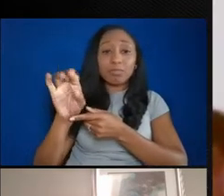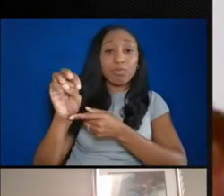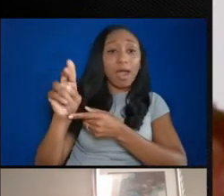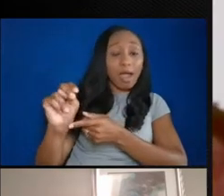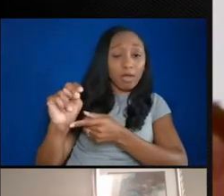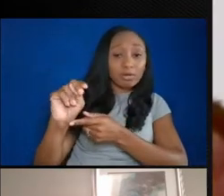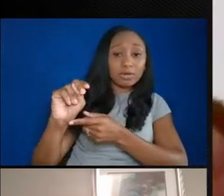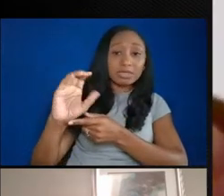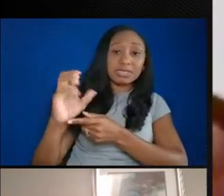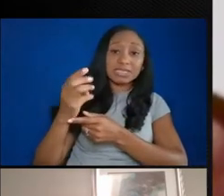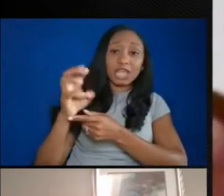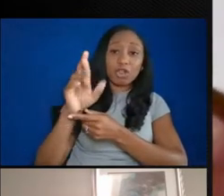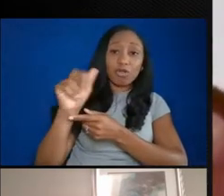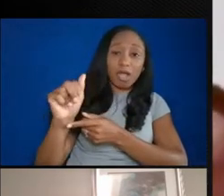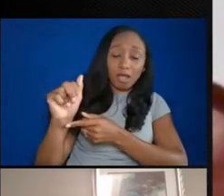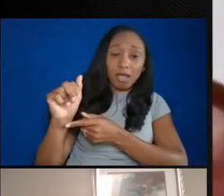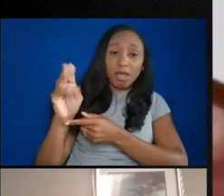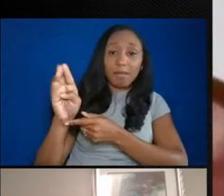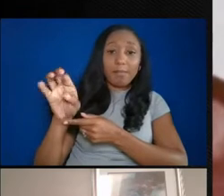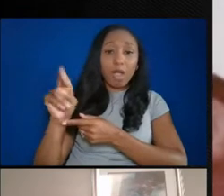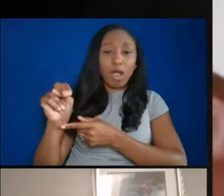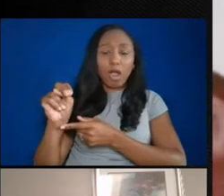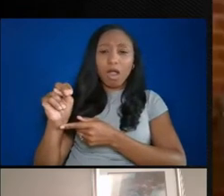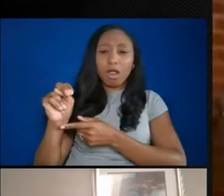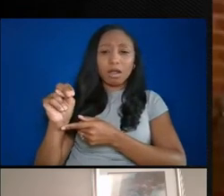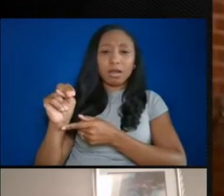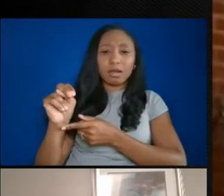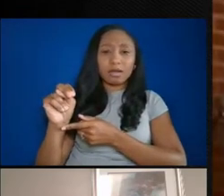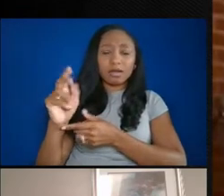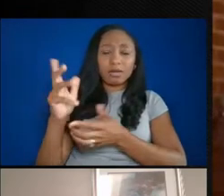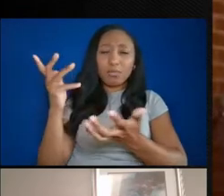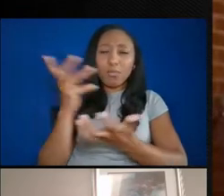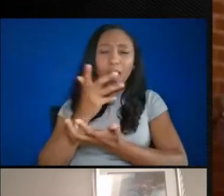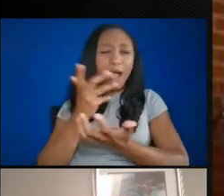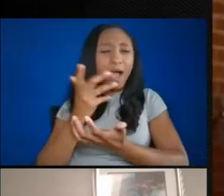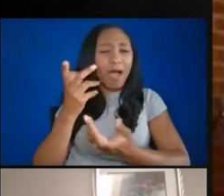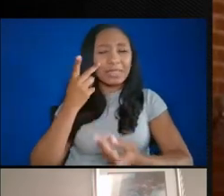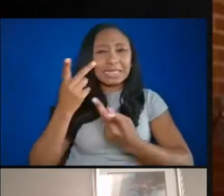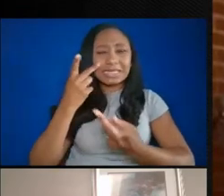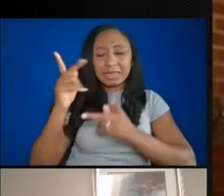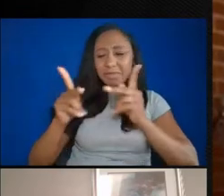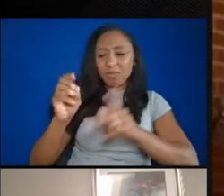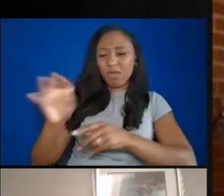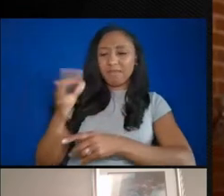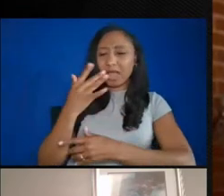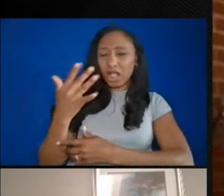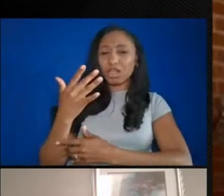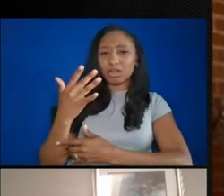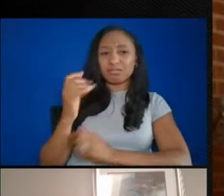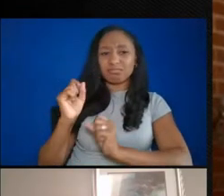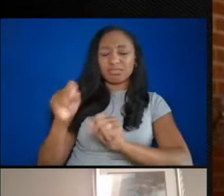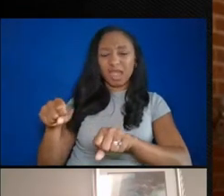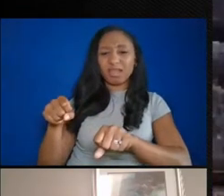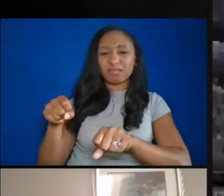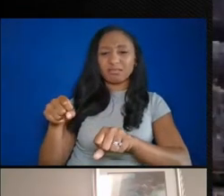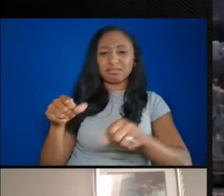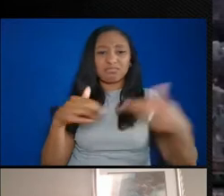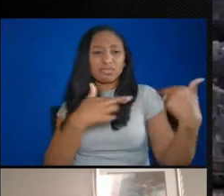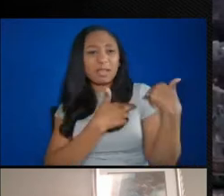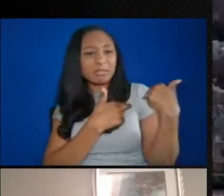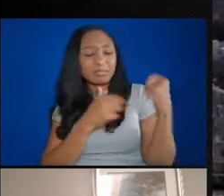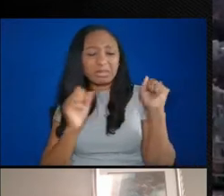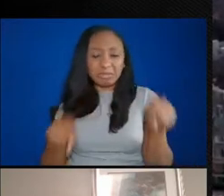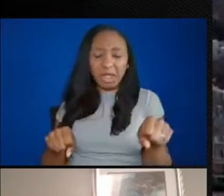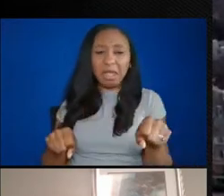Just to see people of color in charge running something was just very empowering to a downtrodden people.